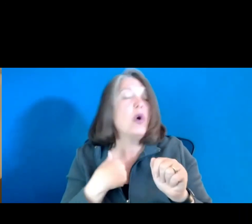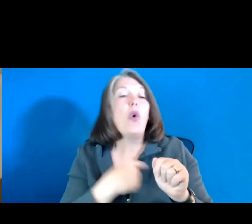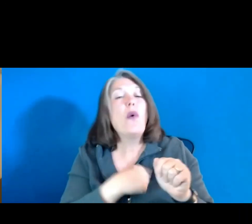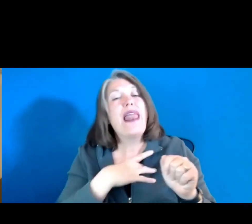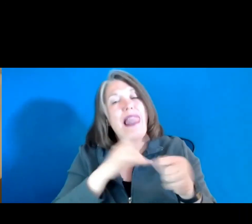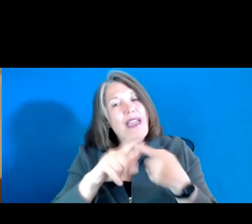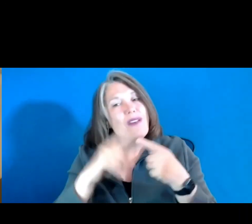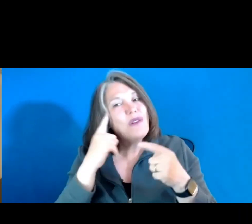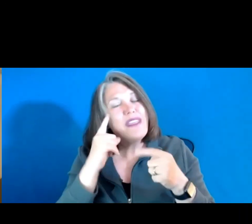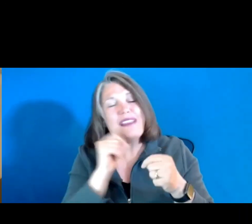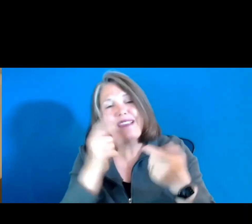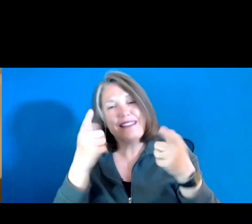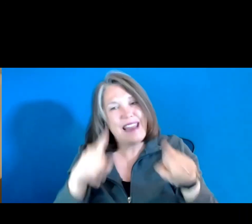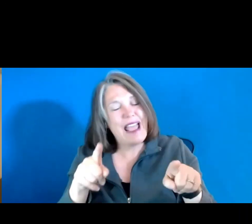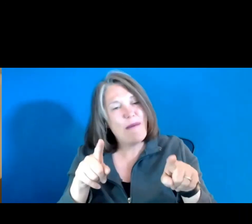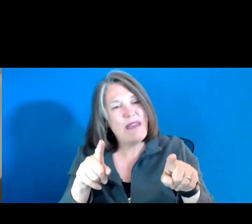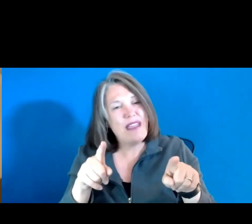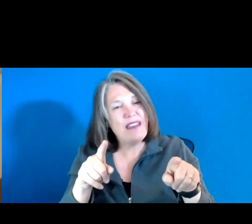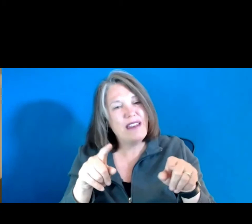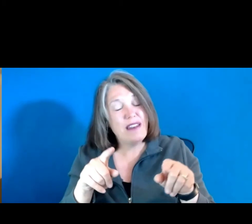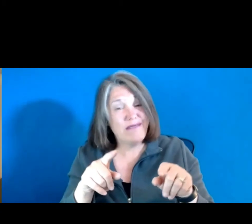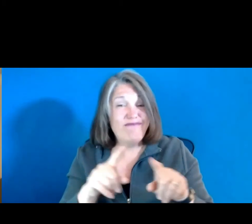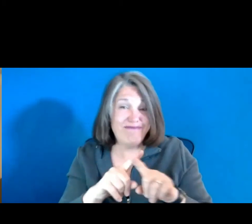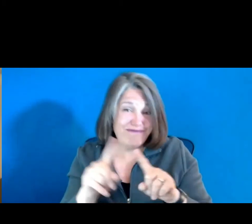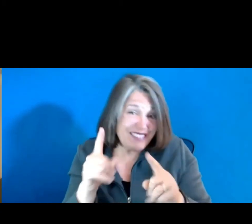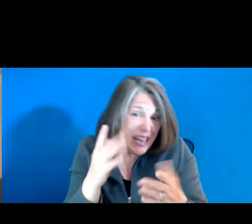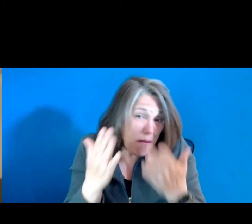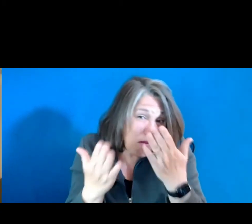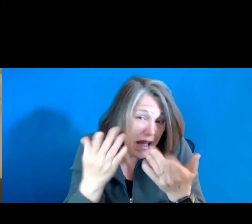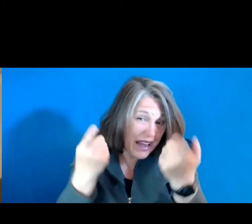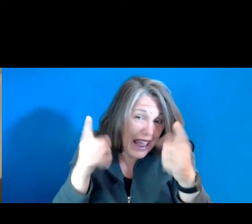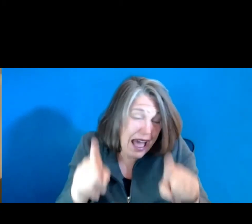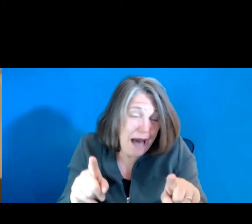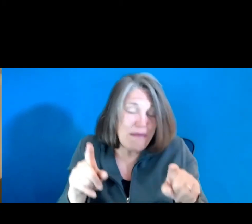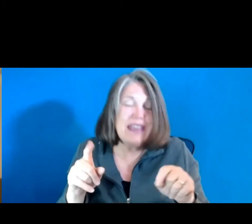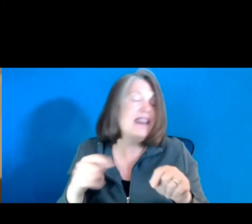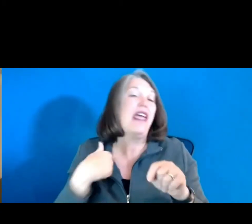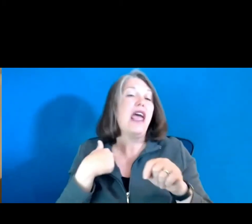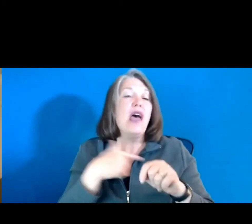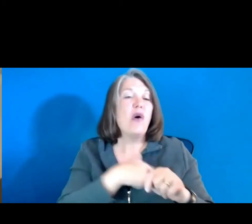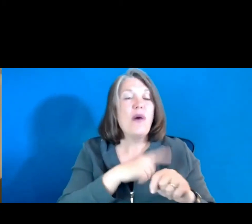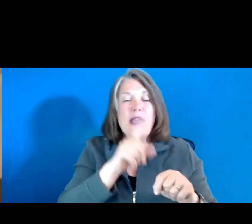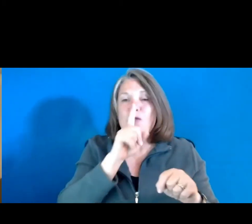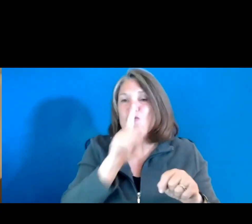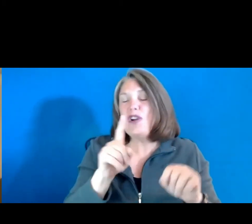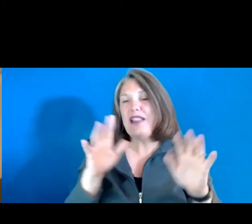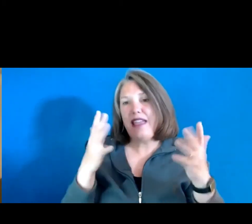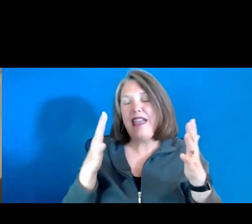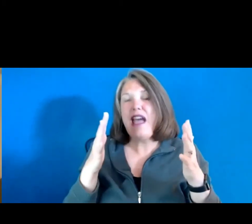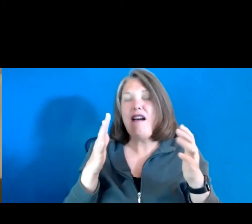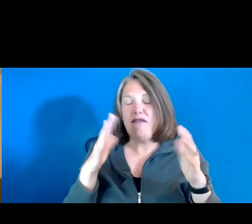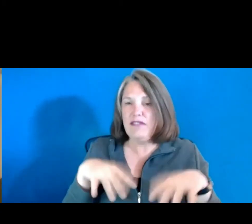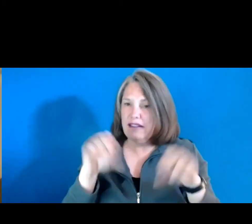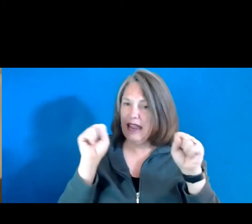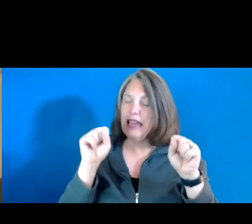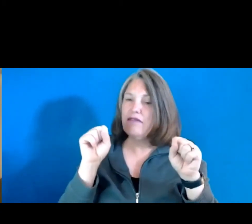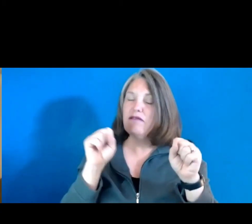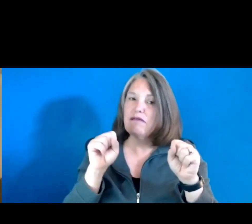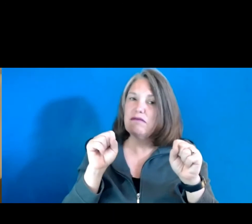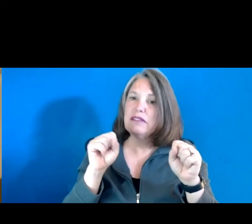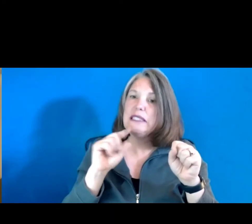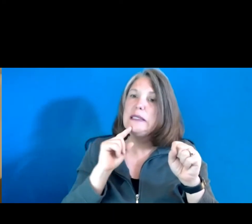as much as it might. And we certainly have taken seriously complaints